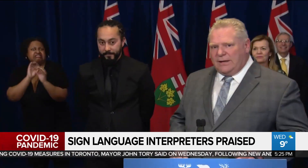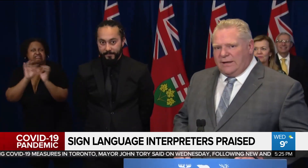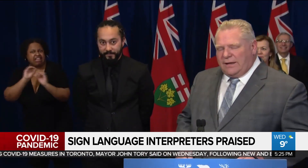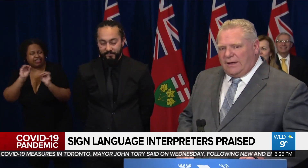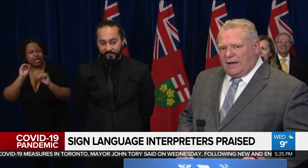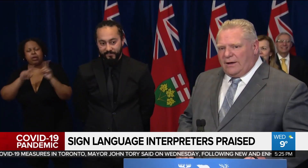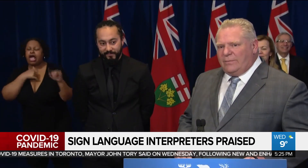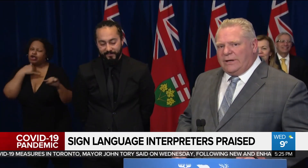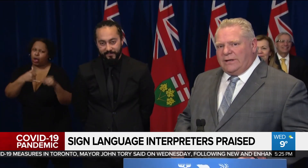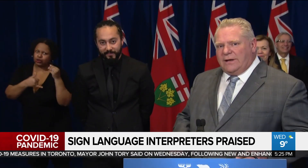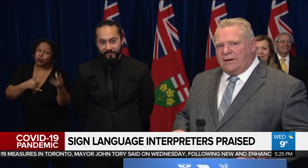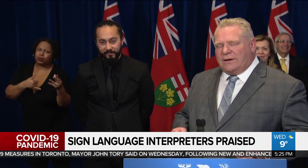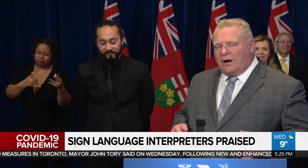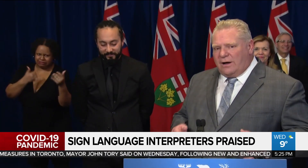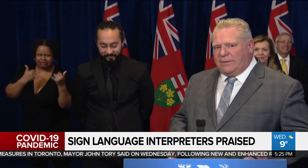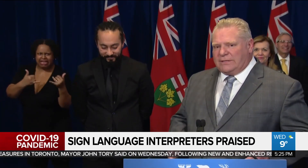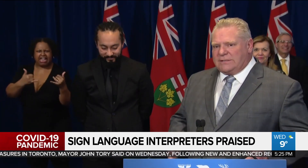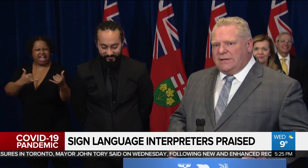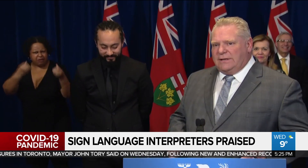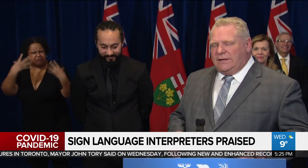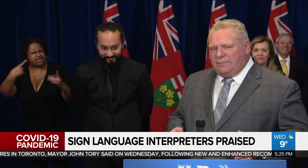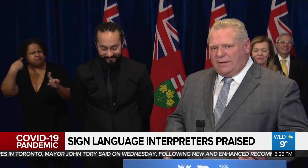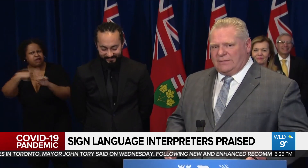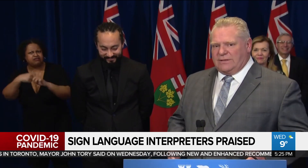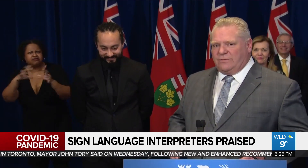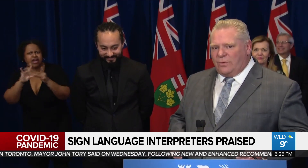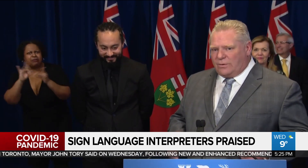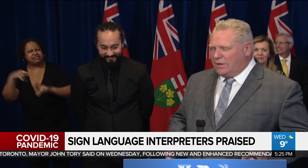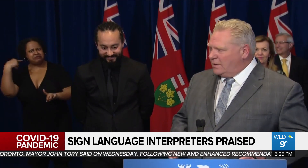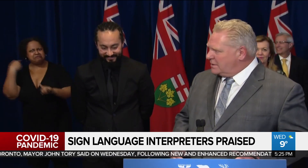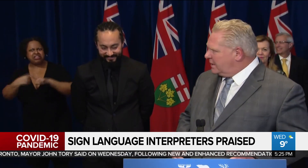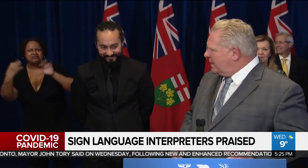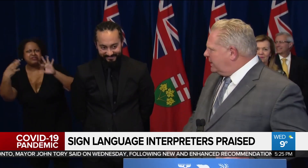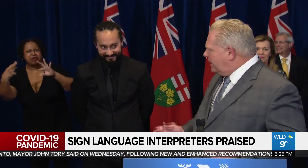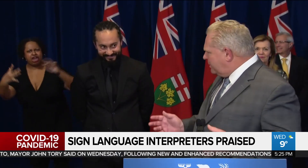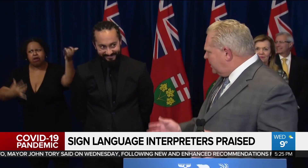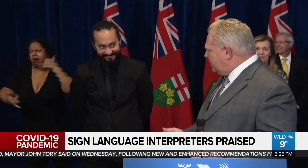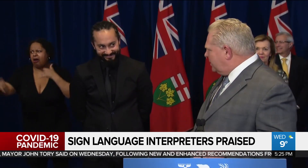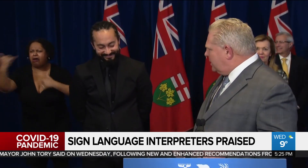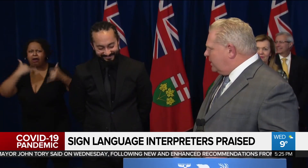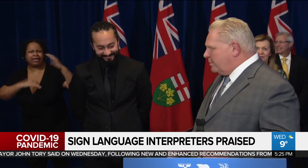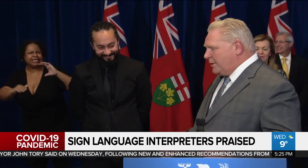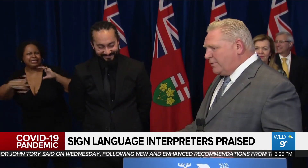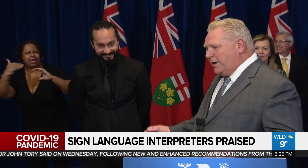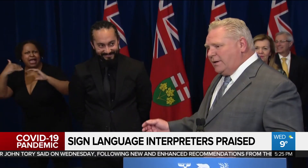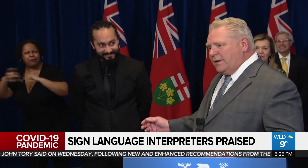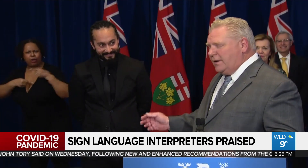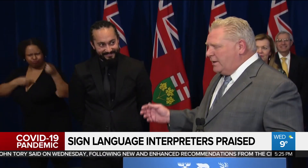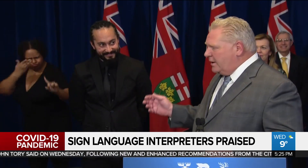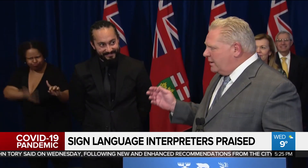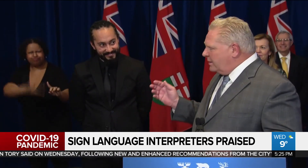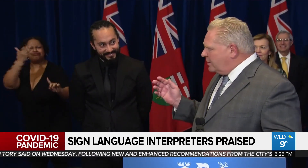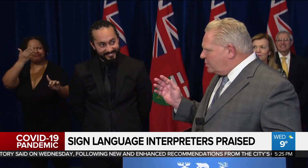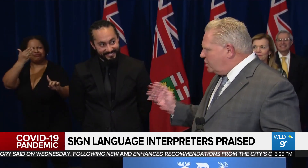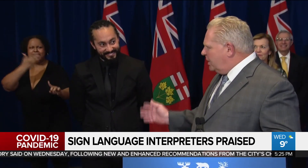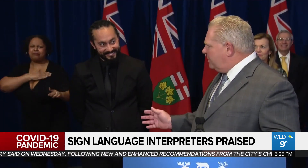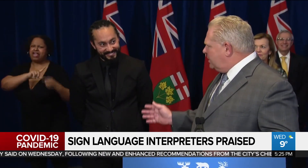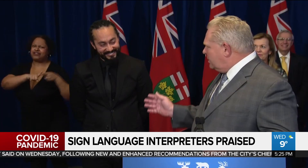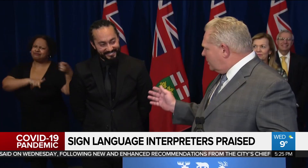how many comments and emails and phone calls I get about you. My friend, you're a champion, you're a